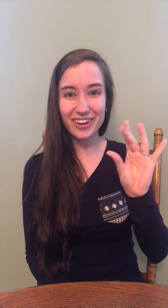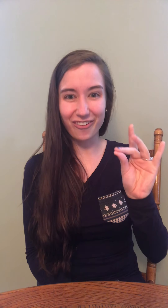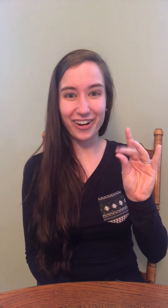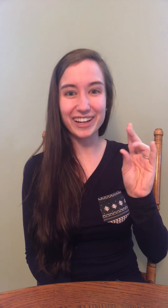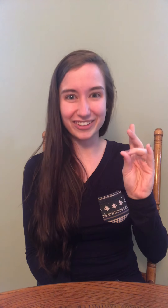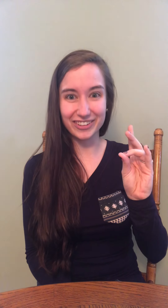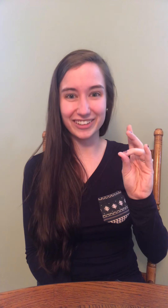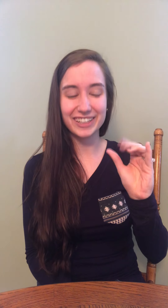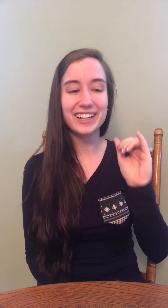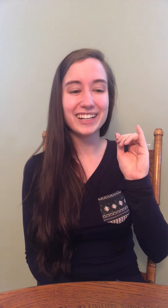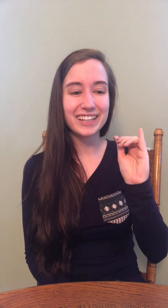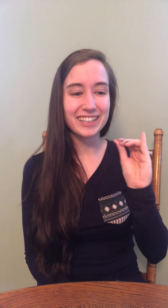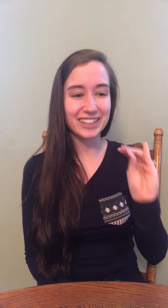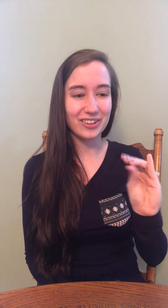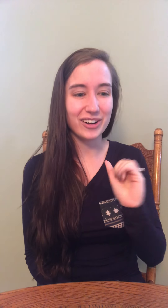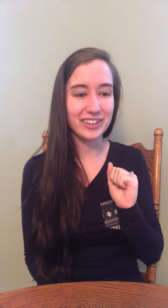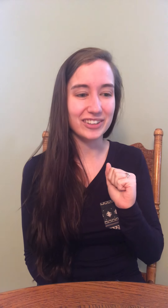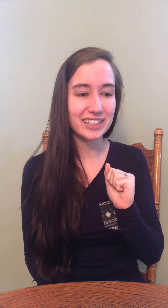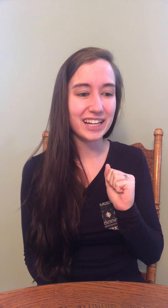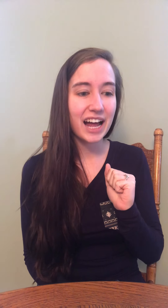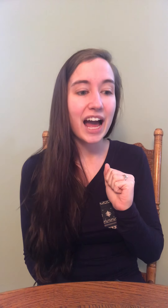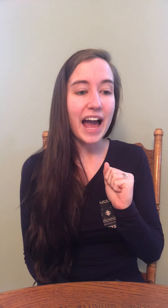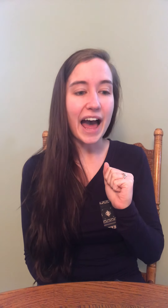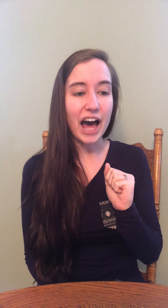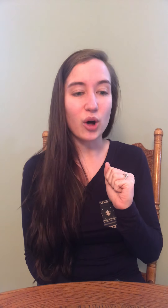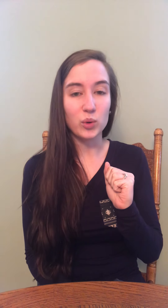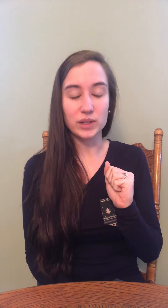Loyal. Loyal. Loyal.